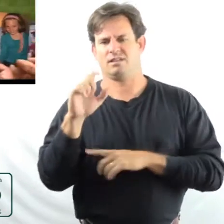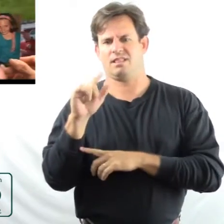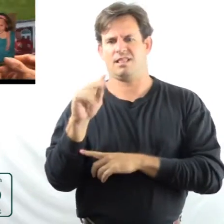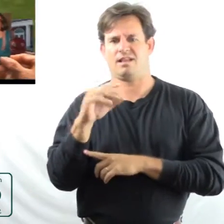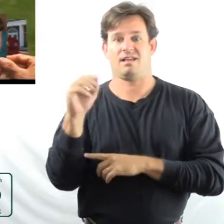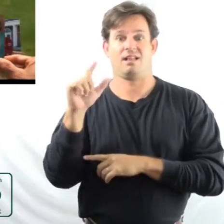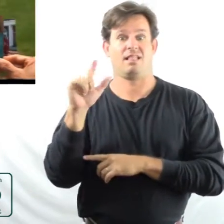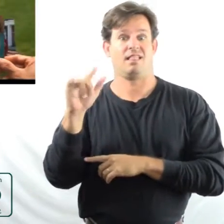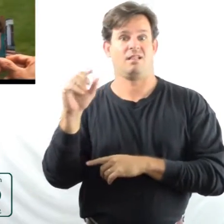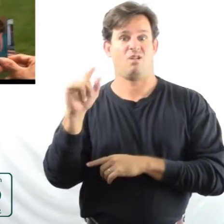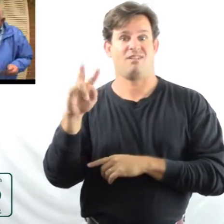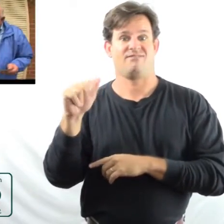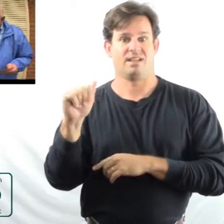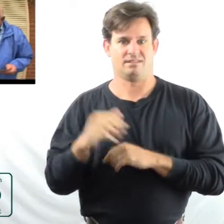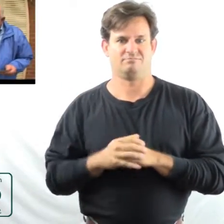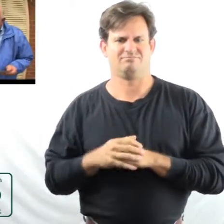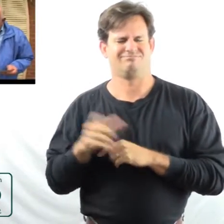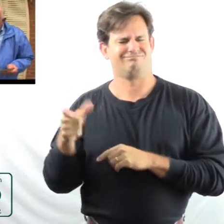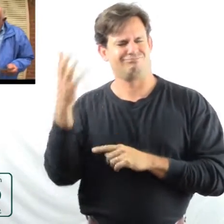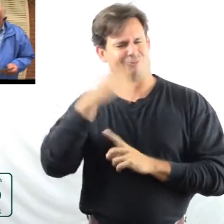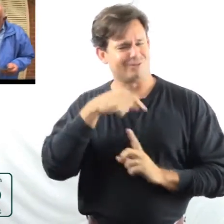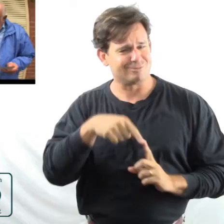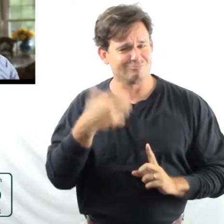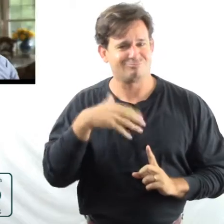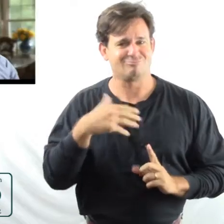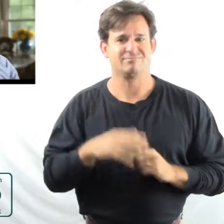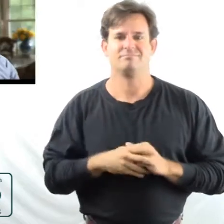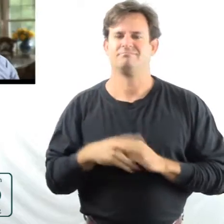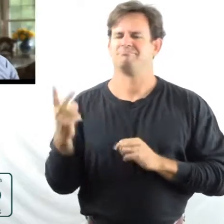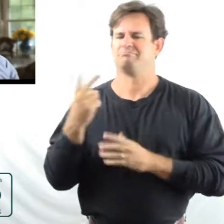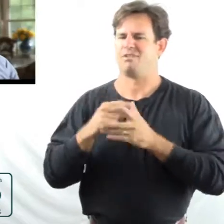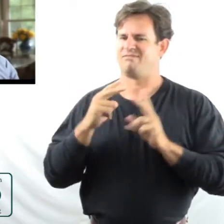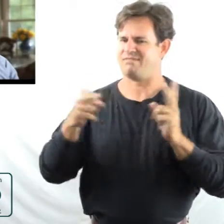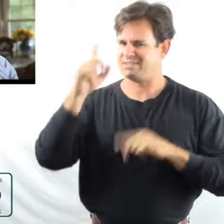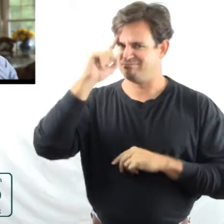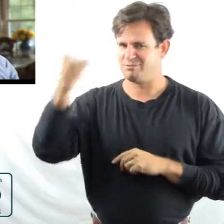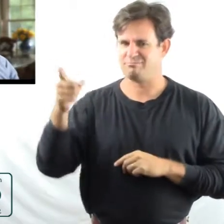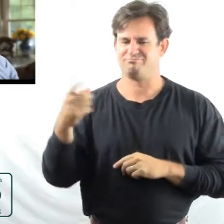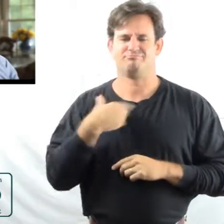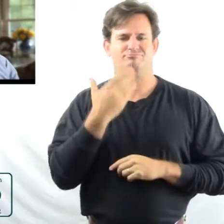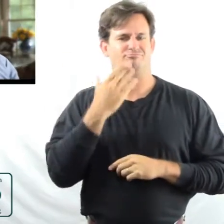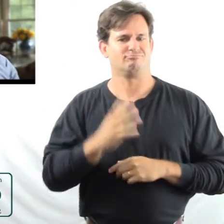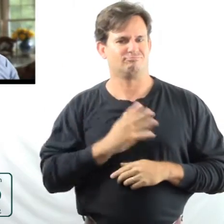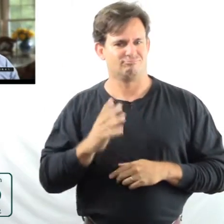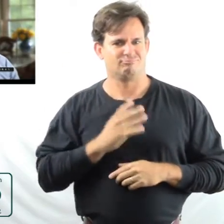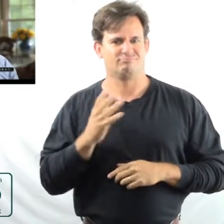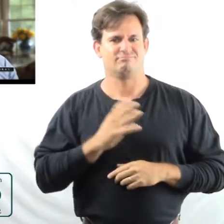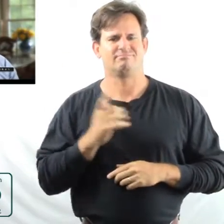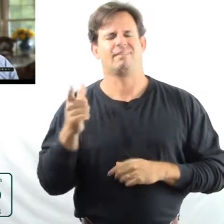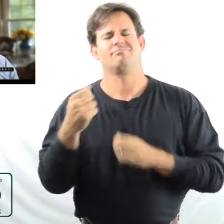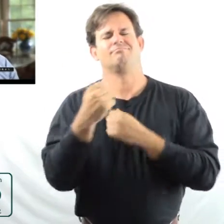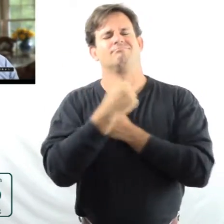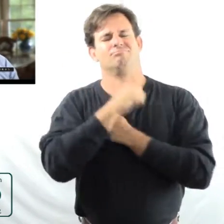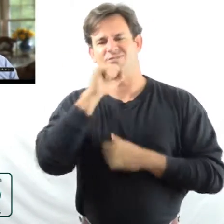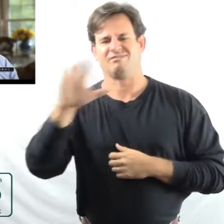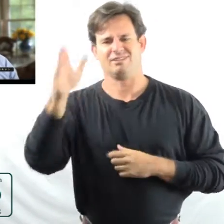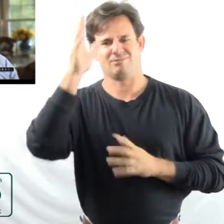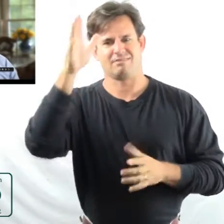Olivia. Aren't they beautiful? They're both very smart, they have good manners, and they love their granddad, which